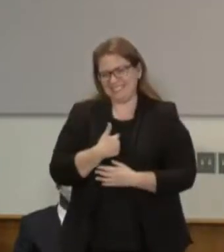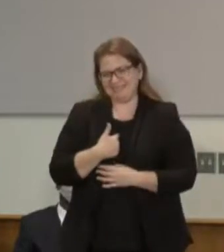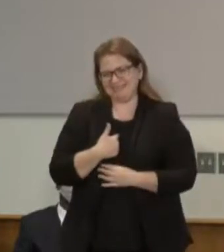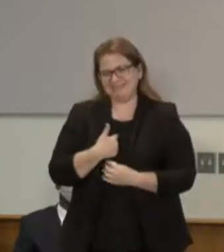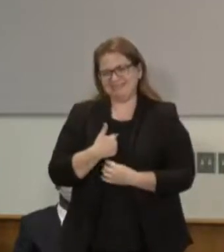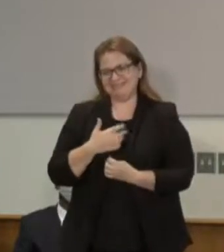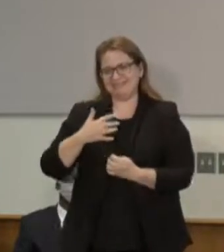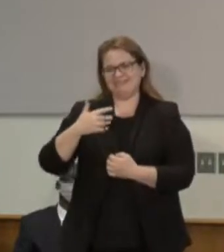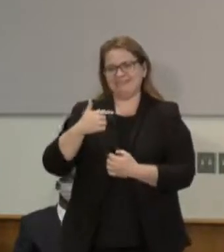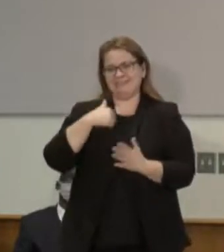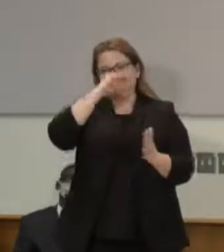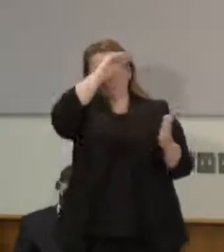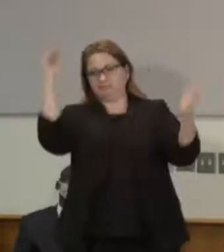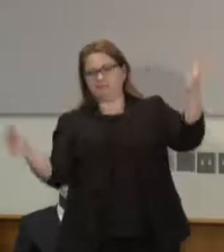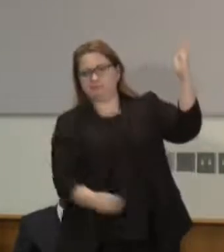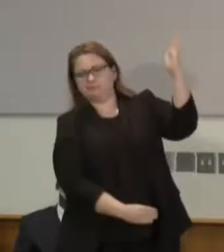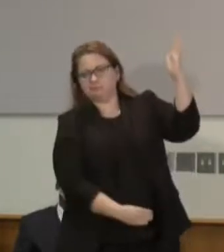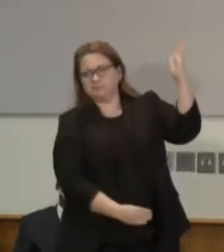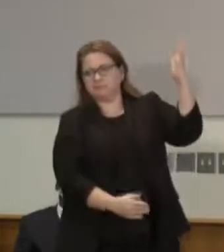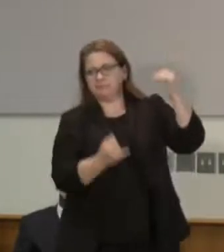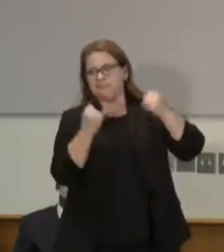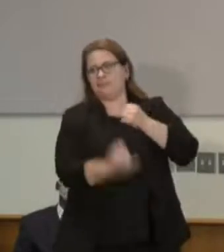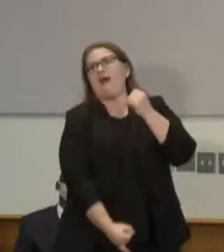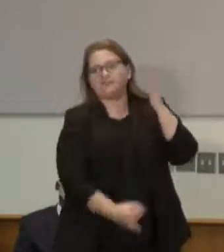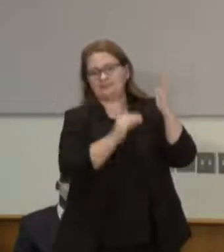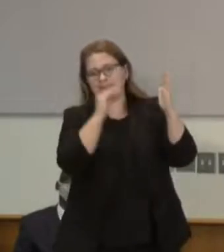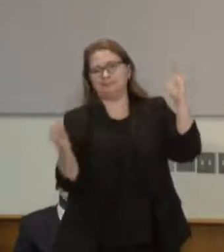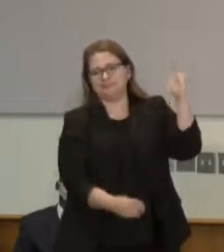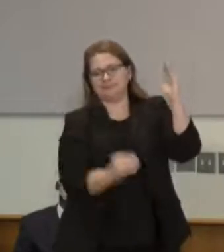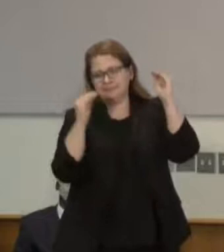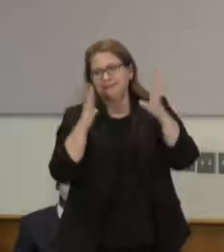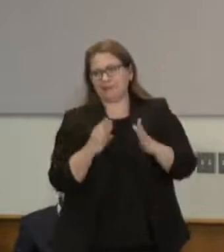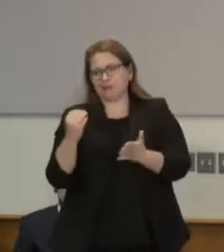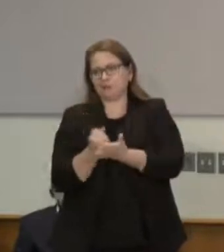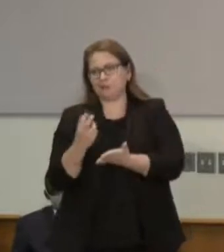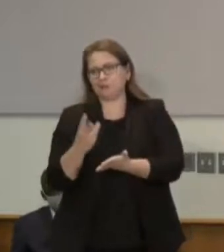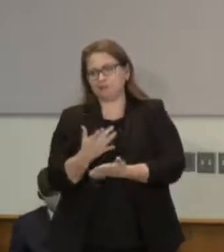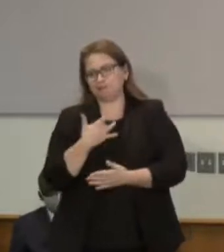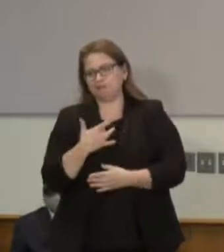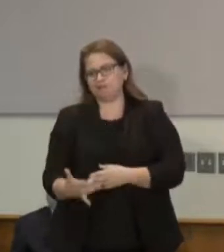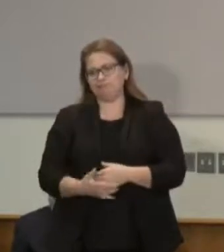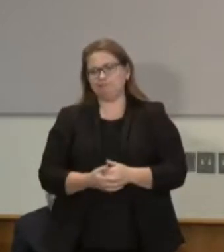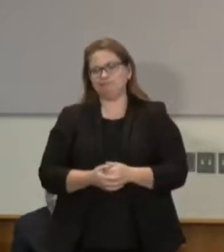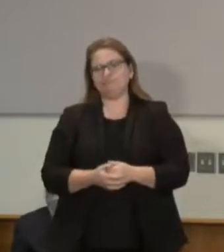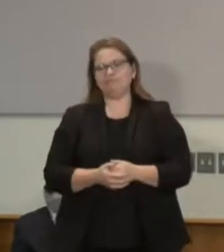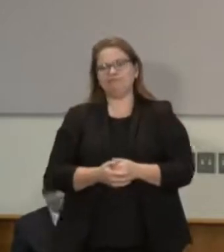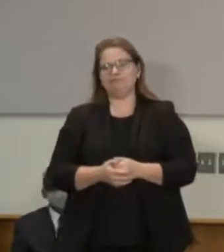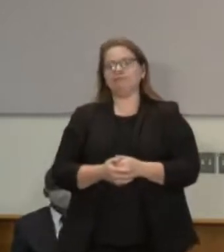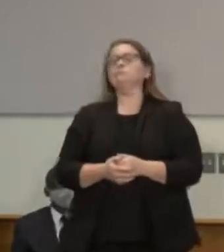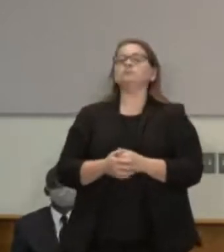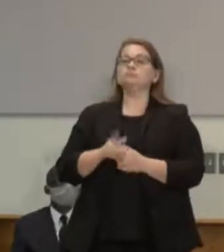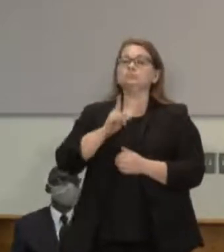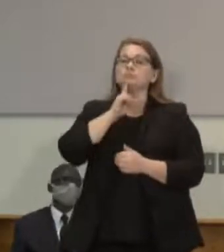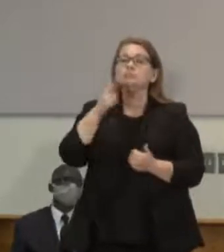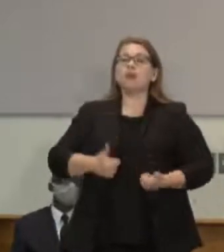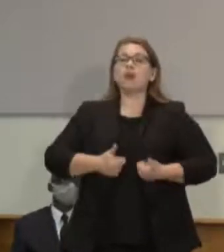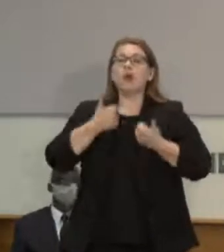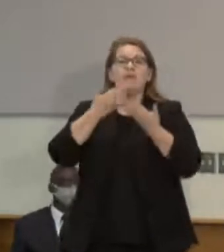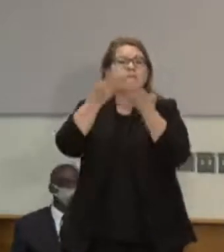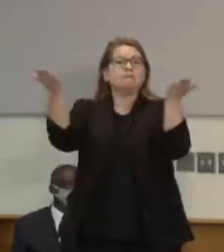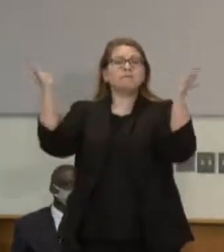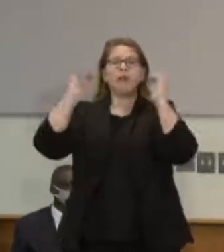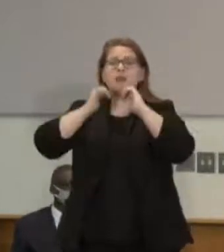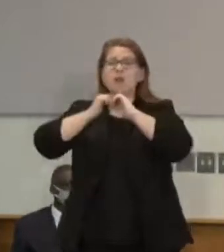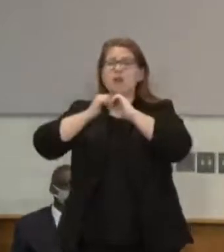is of trying to find those people, trying to have them out there and trying to have them integrated into real life. I think it's, you know, imagining that we're going to have a call up and that